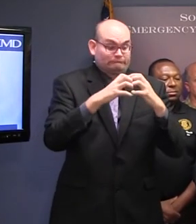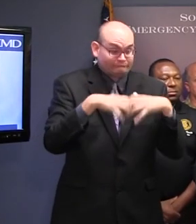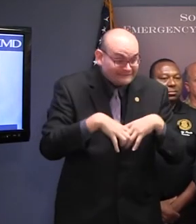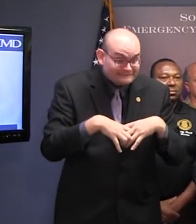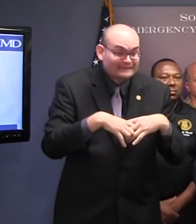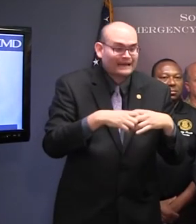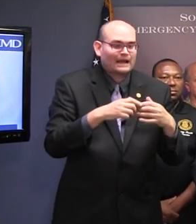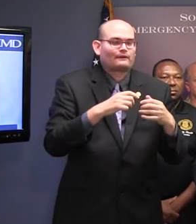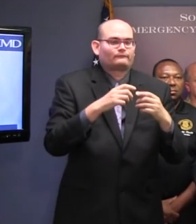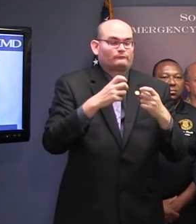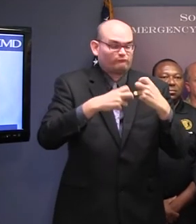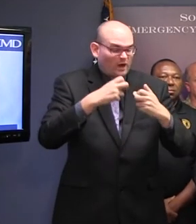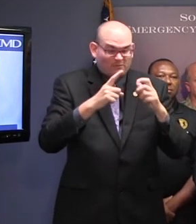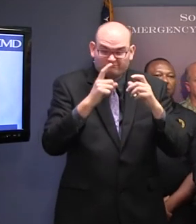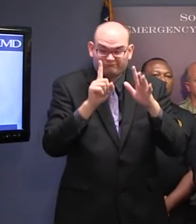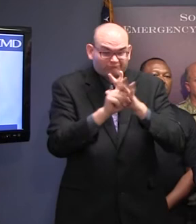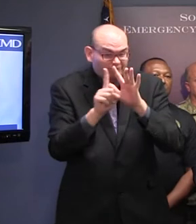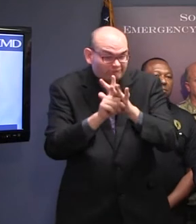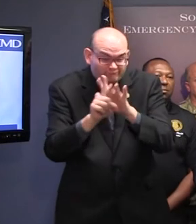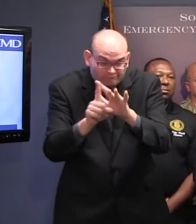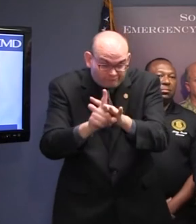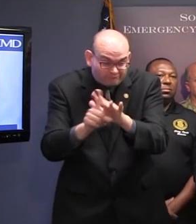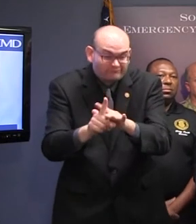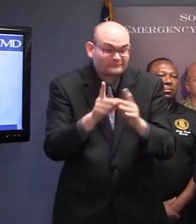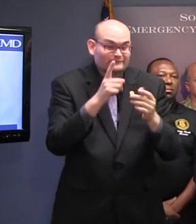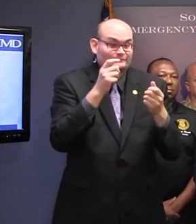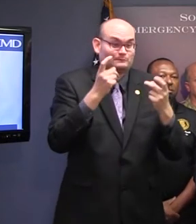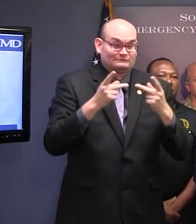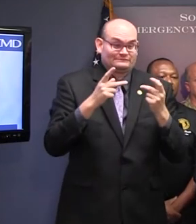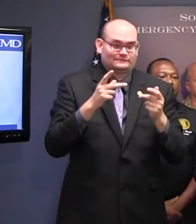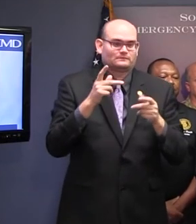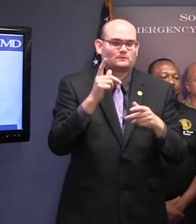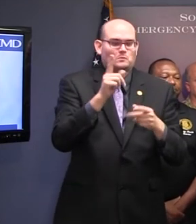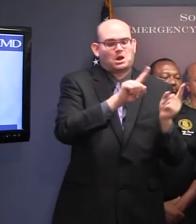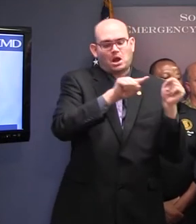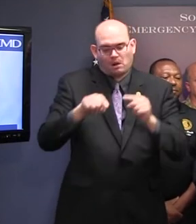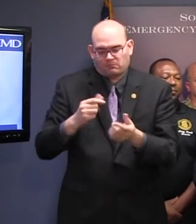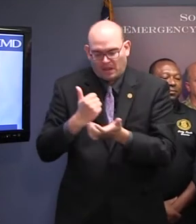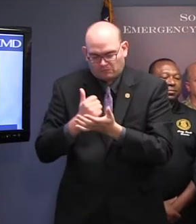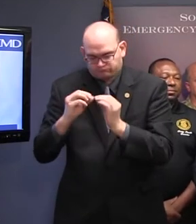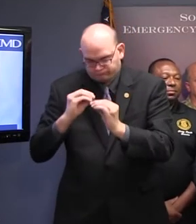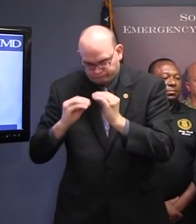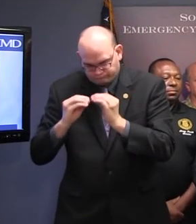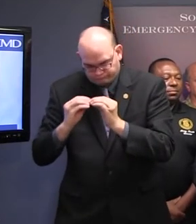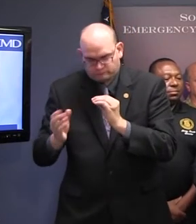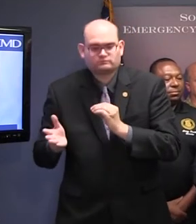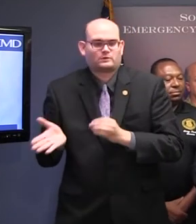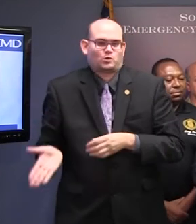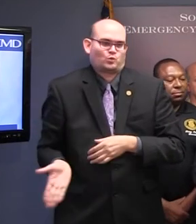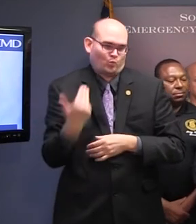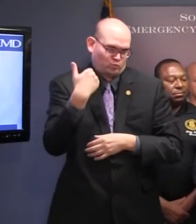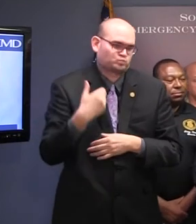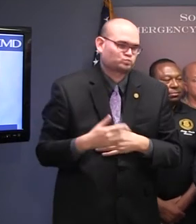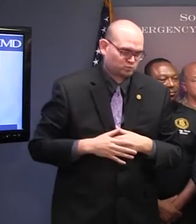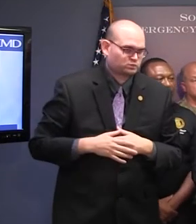other issue that a motorist needs to help get out of the way of the traffic and or get to the next stop. Again, as the Governor mentioned,